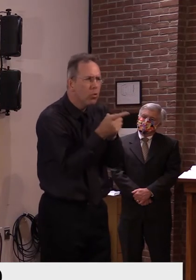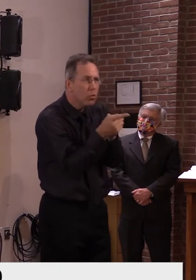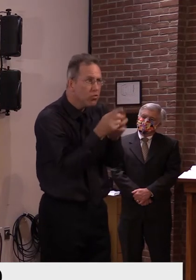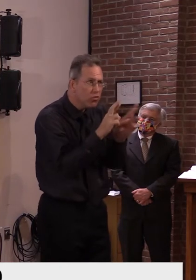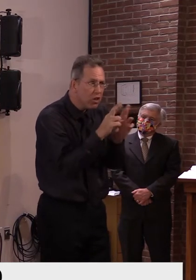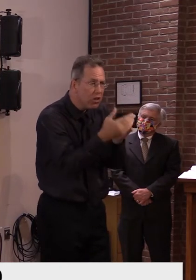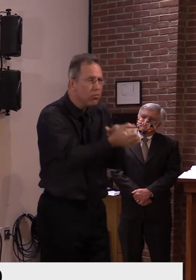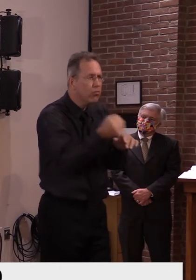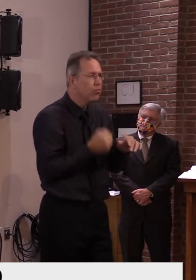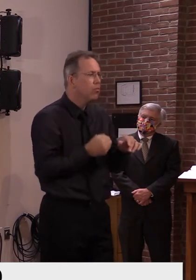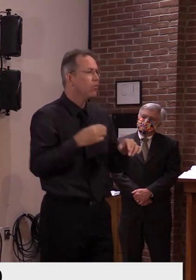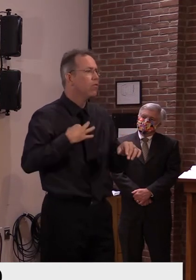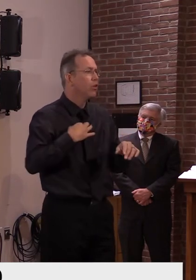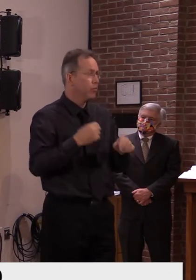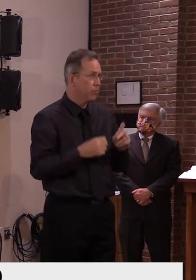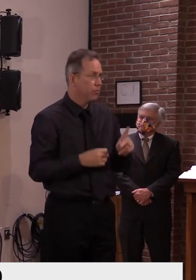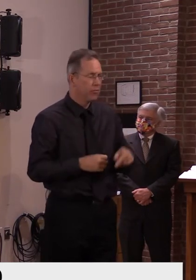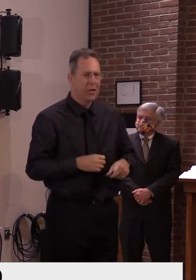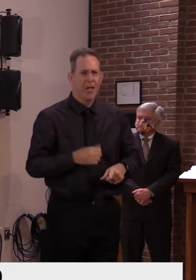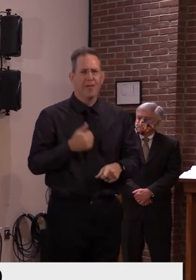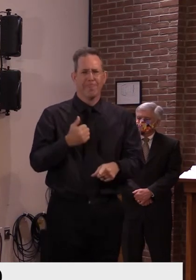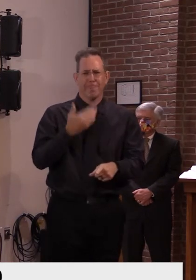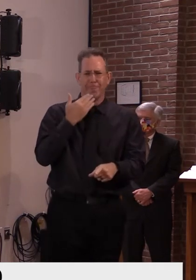Perfect. That's all we'll tell people. Thank you. Thank you.